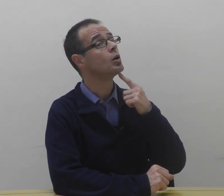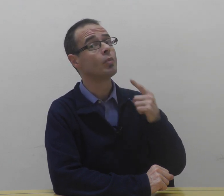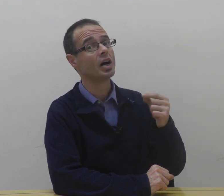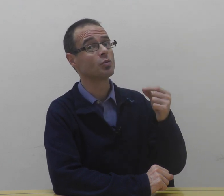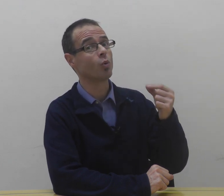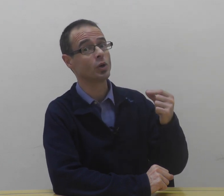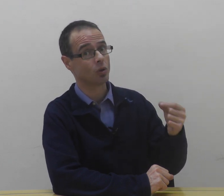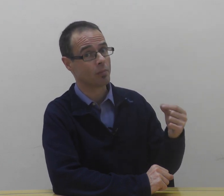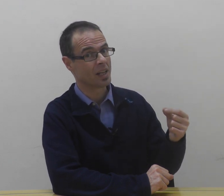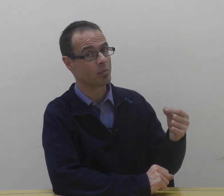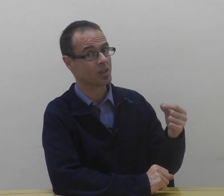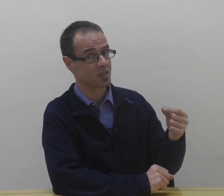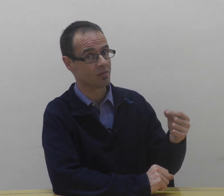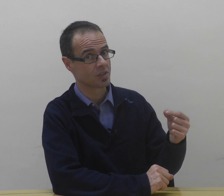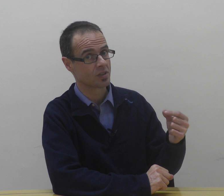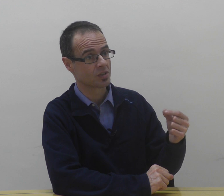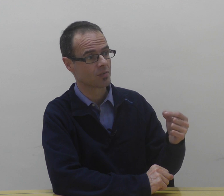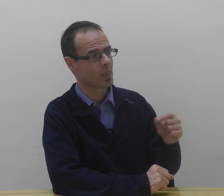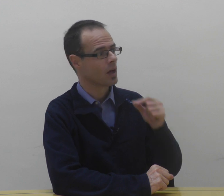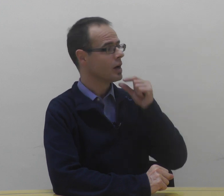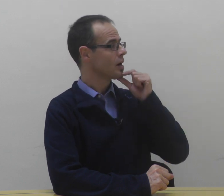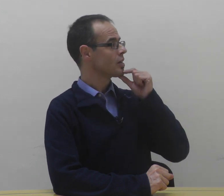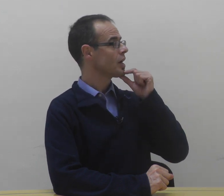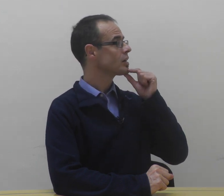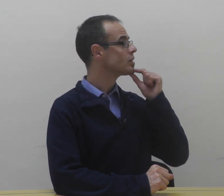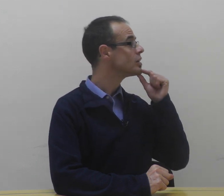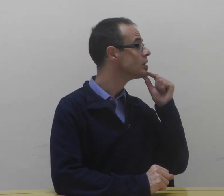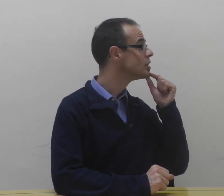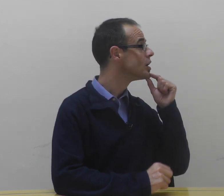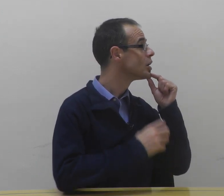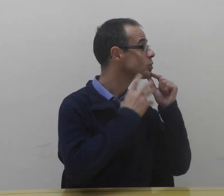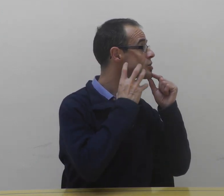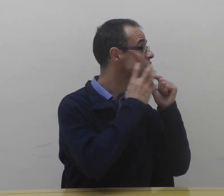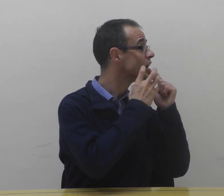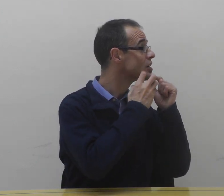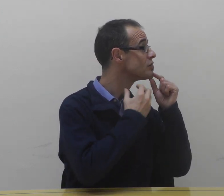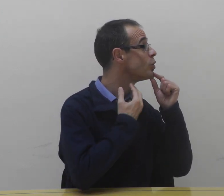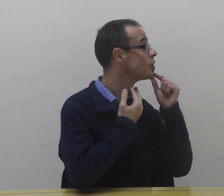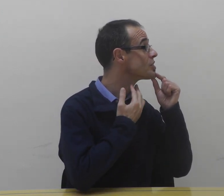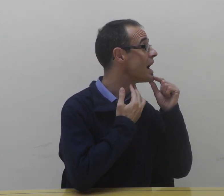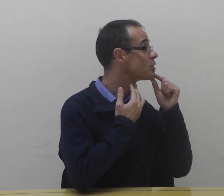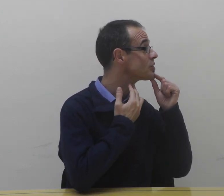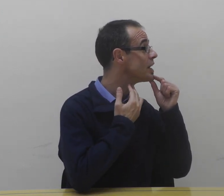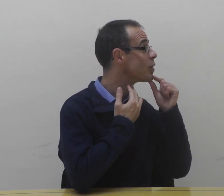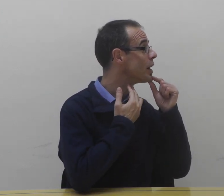behind what we call the mandibular symphysis. That holds the tongue forwards out of the airway.